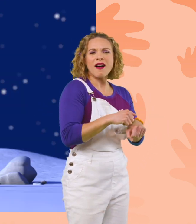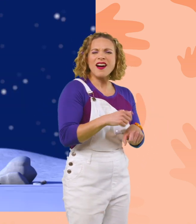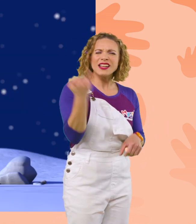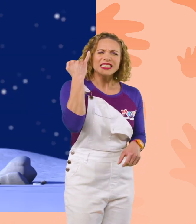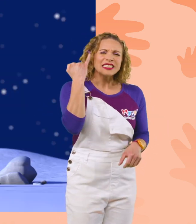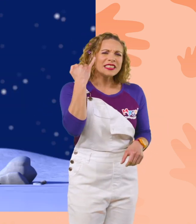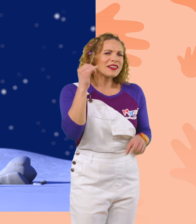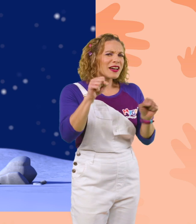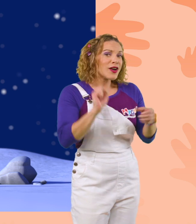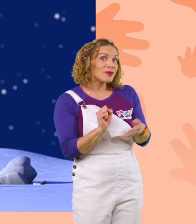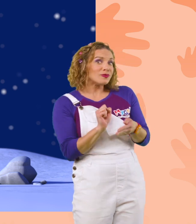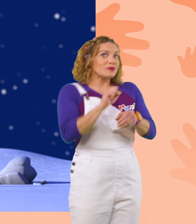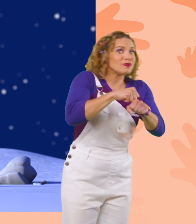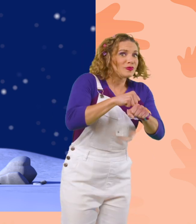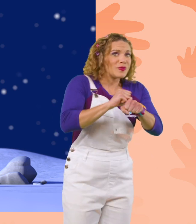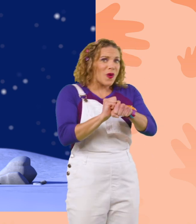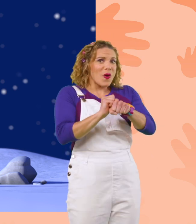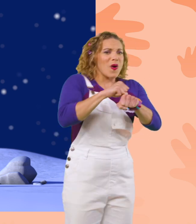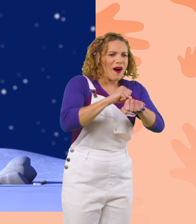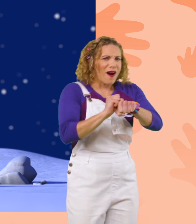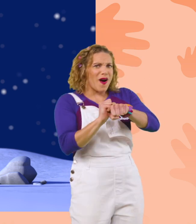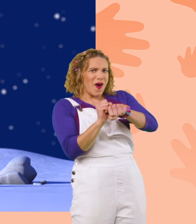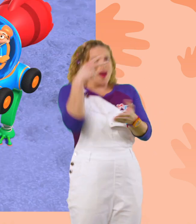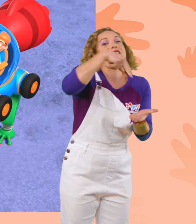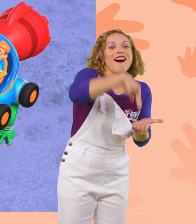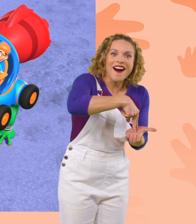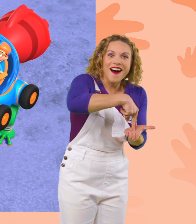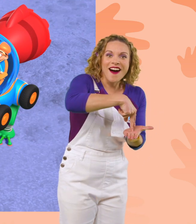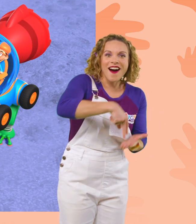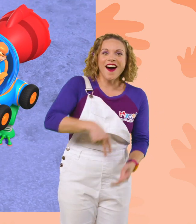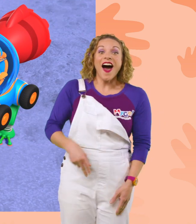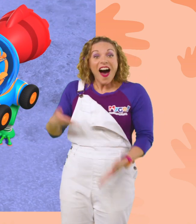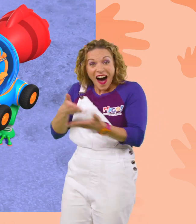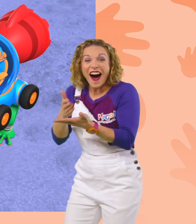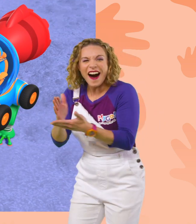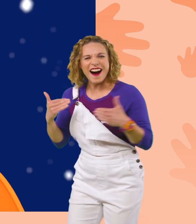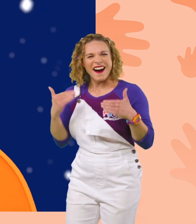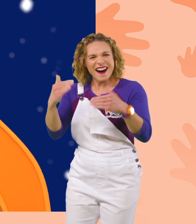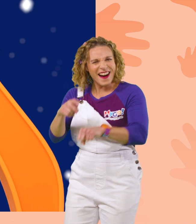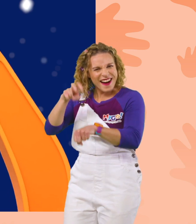just get up! All right, then let's bounce!